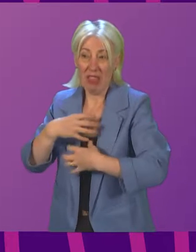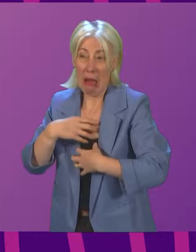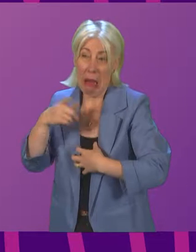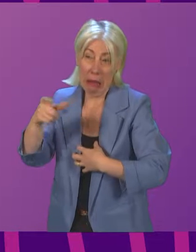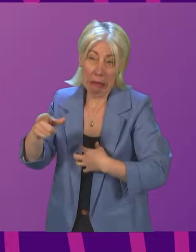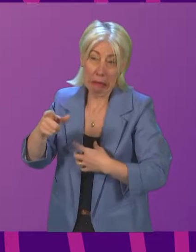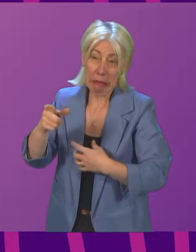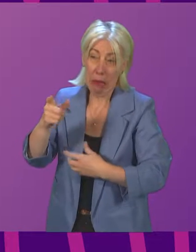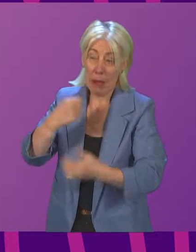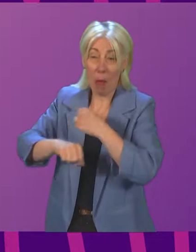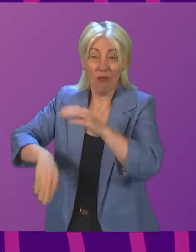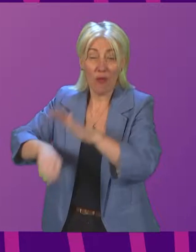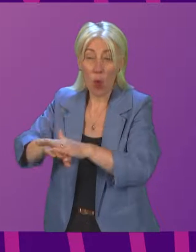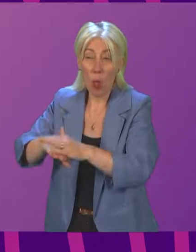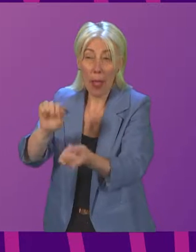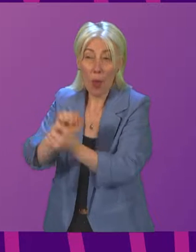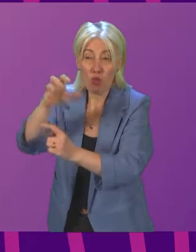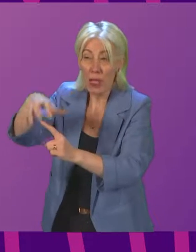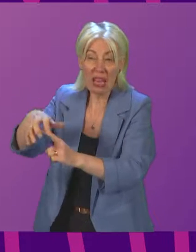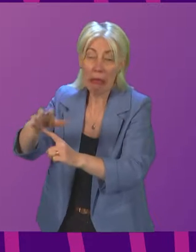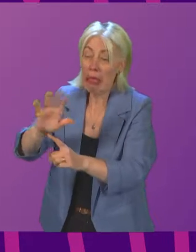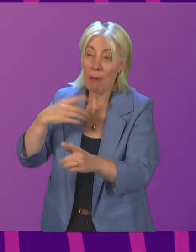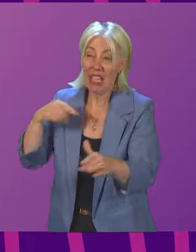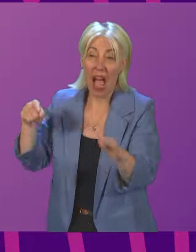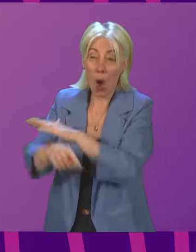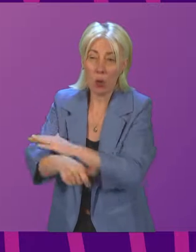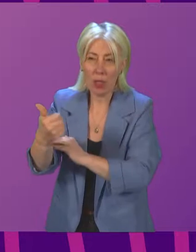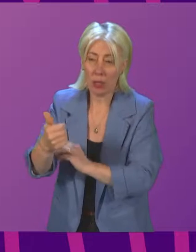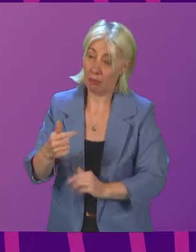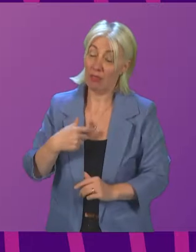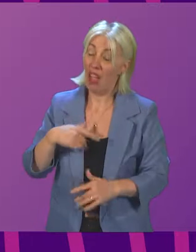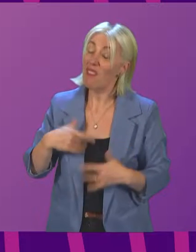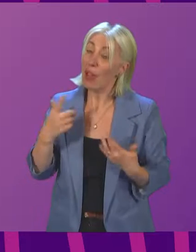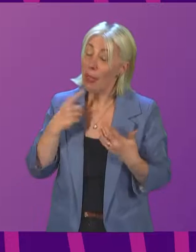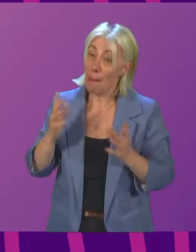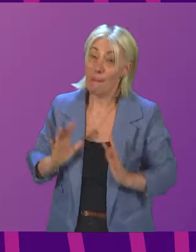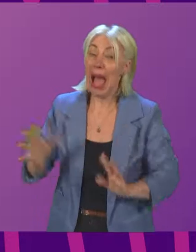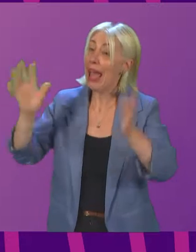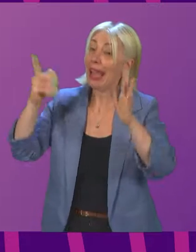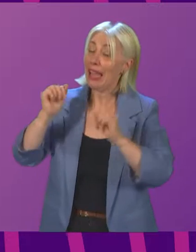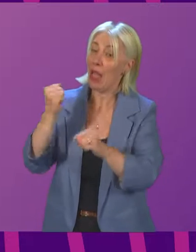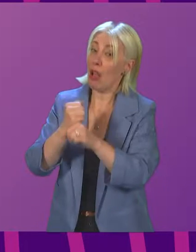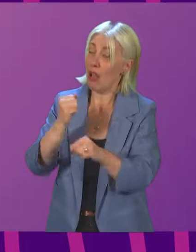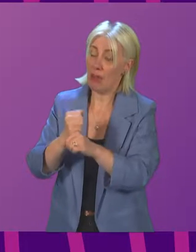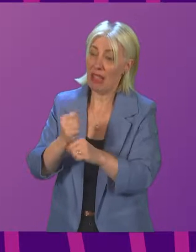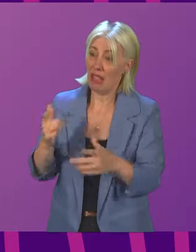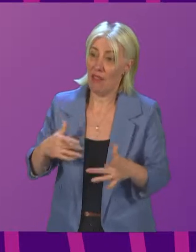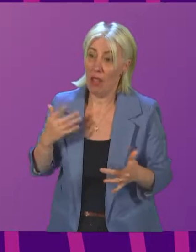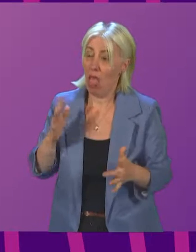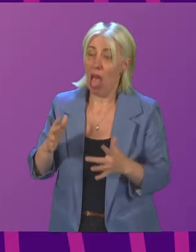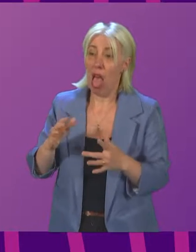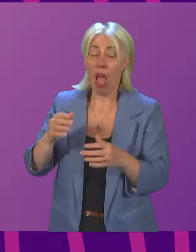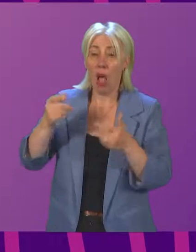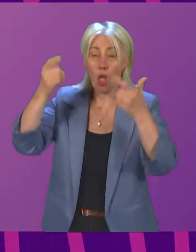becoming full. I afraid this is a move which reeks of a panic-stricken government facing down the barrel of a court backlog